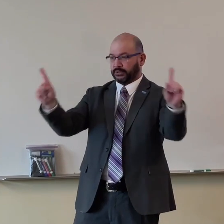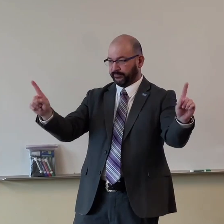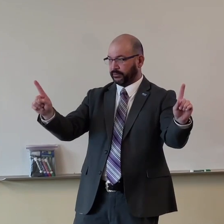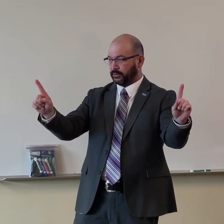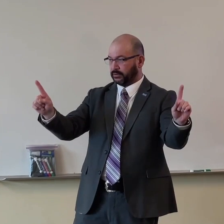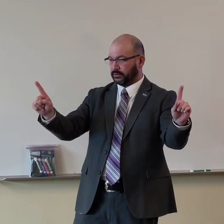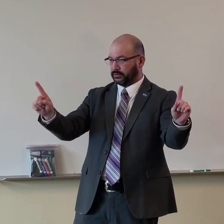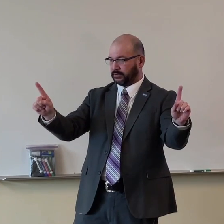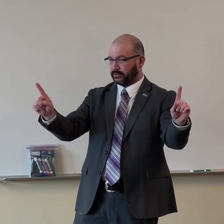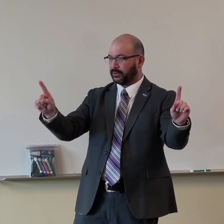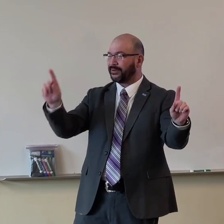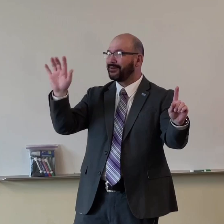Their beliefs are different.